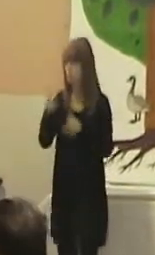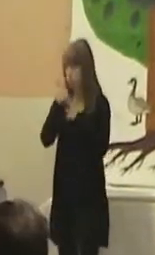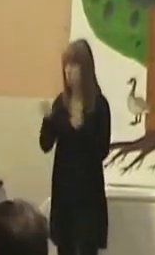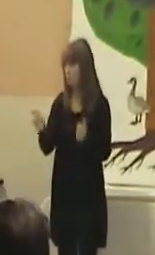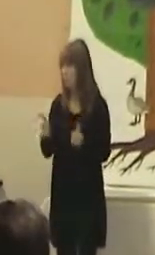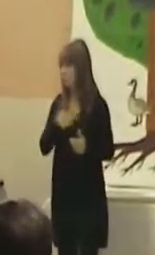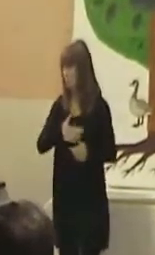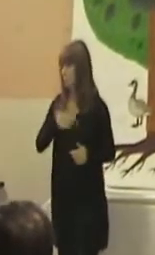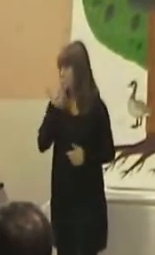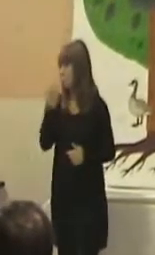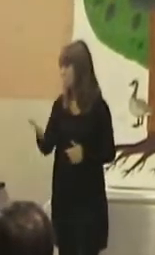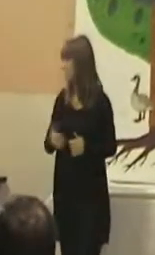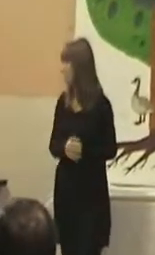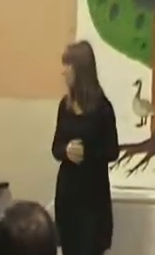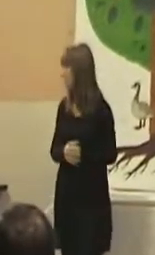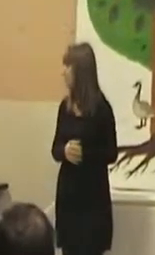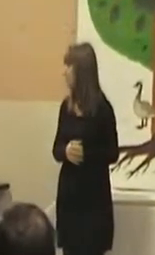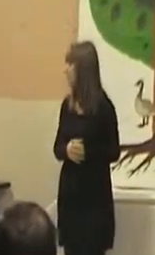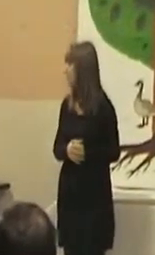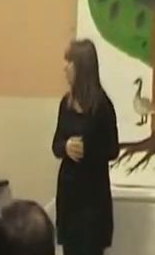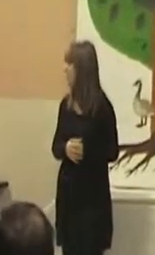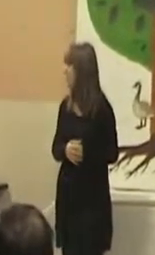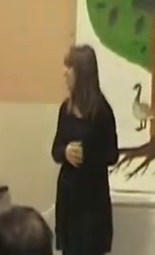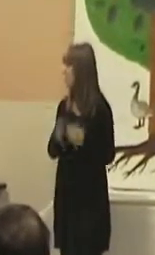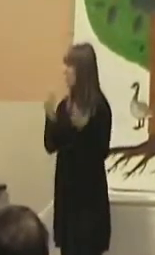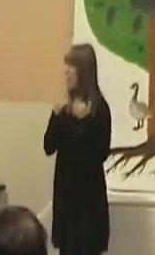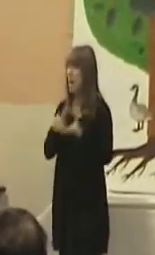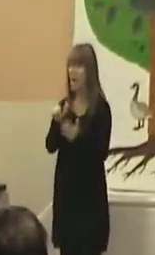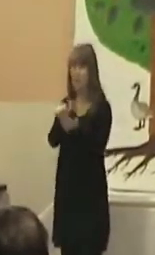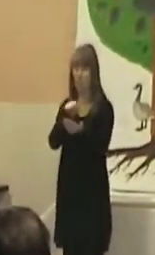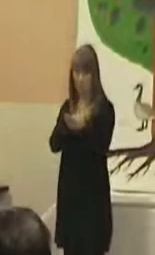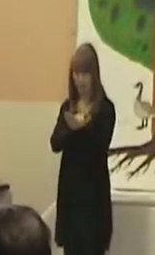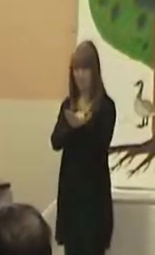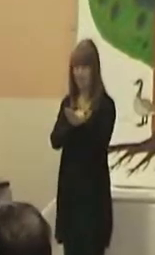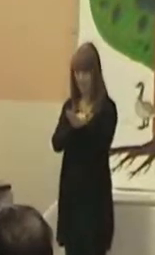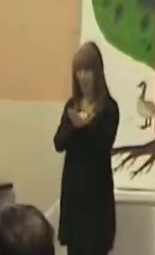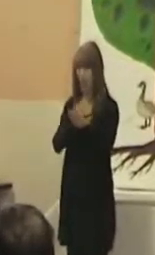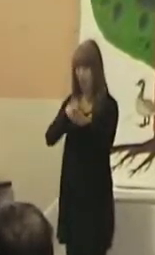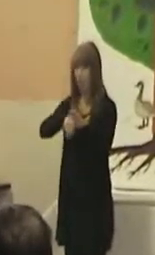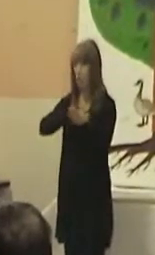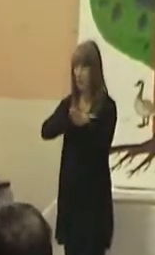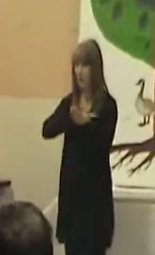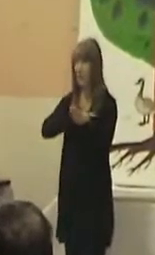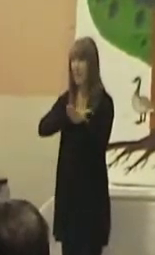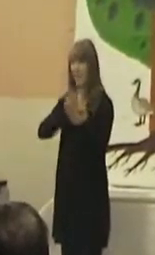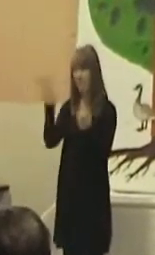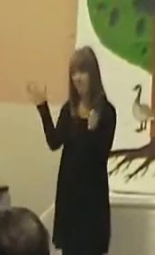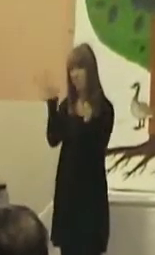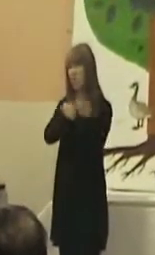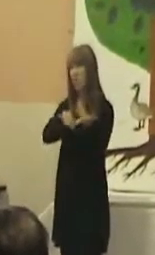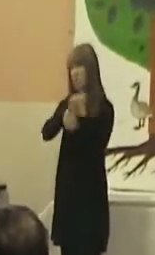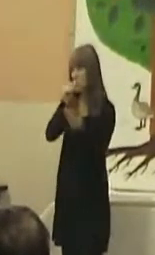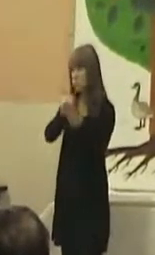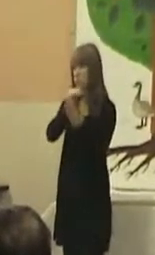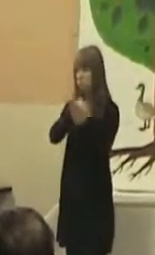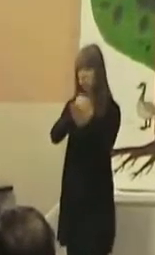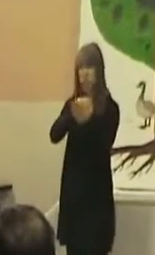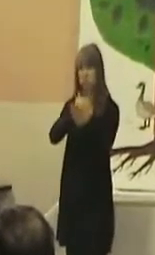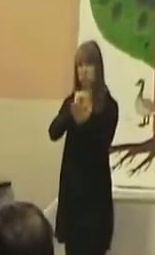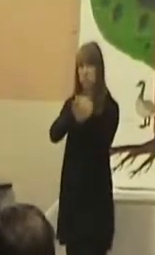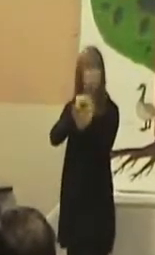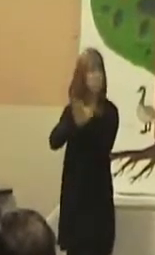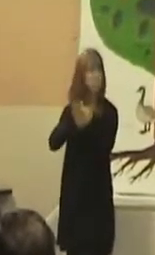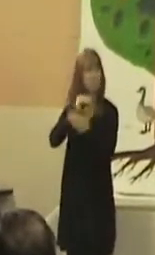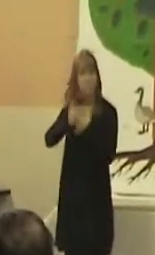As you see when we're looking at this agenda, we're a pact. It's pactful. We're going to be moving right along